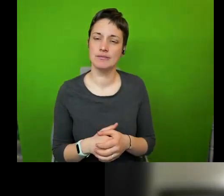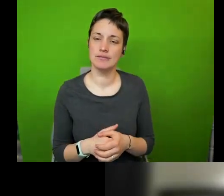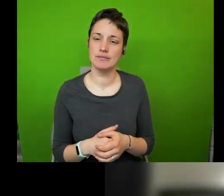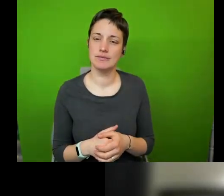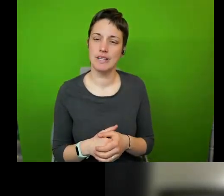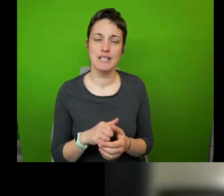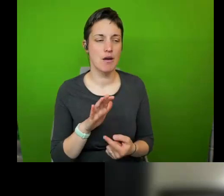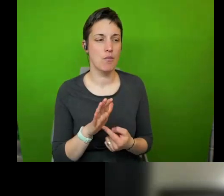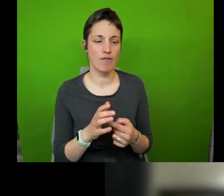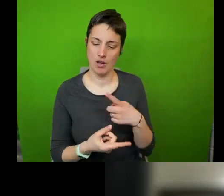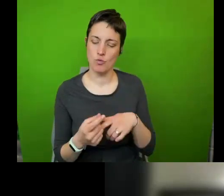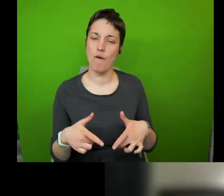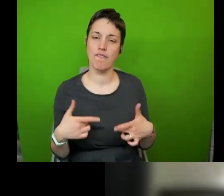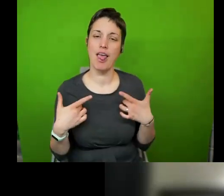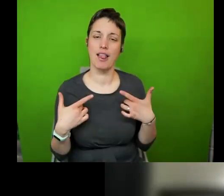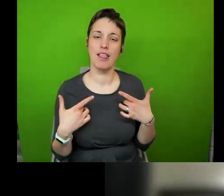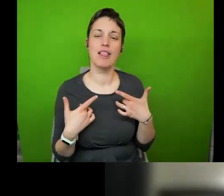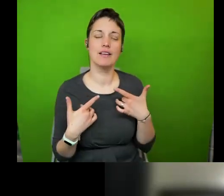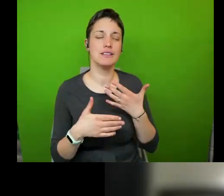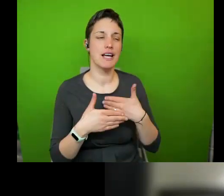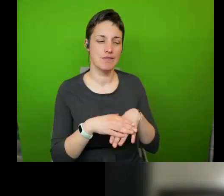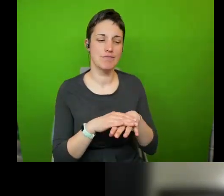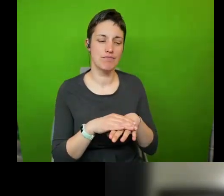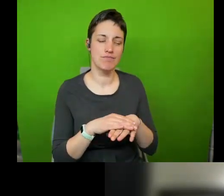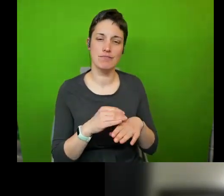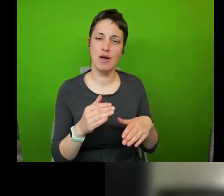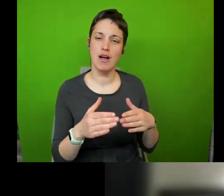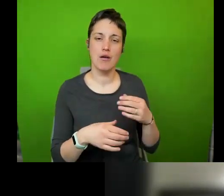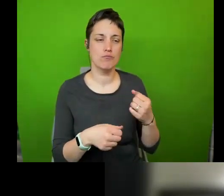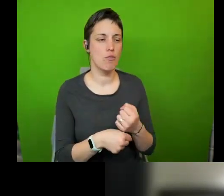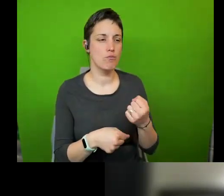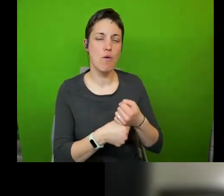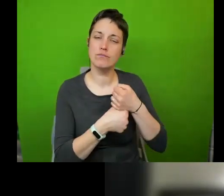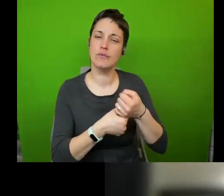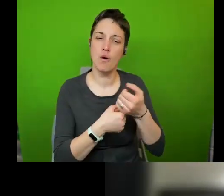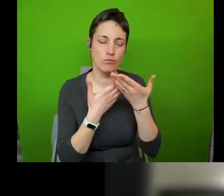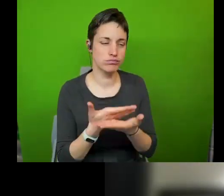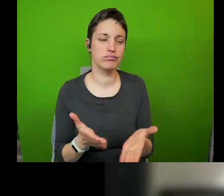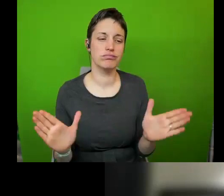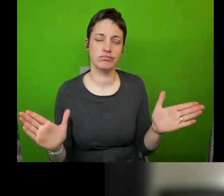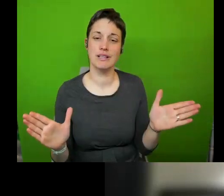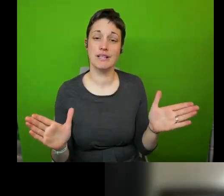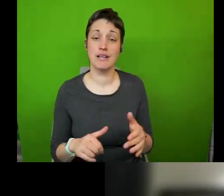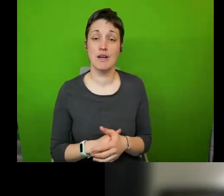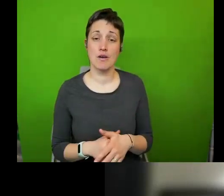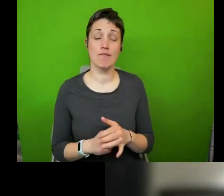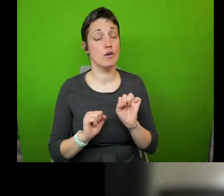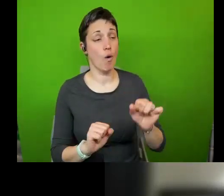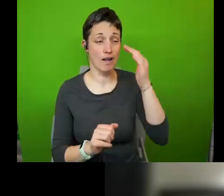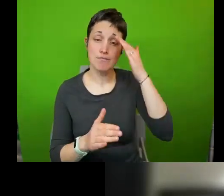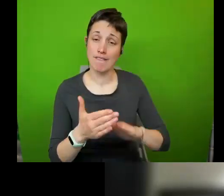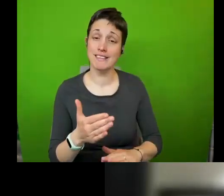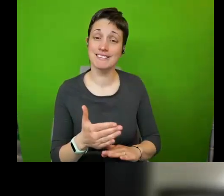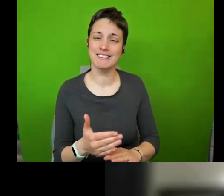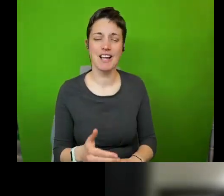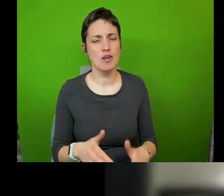that we are part of this wider movement and to hear your experience on that so thank you very much for that i think